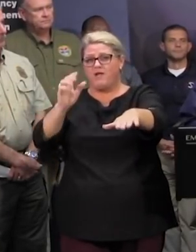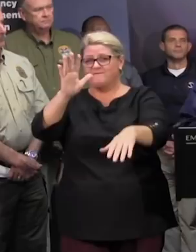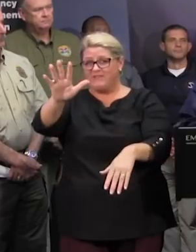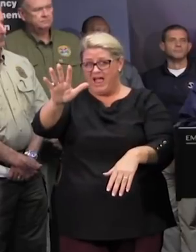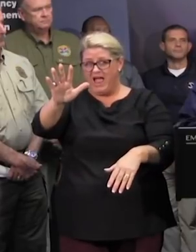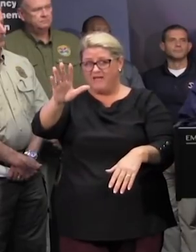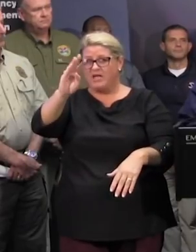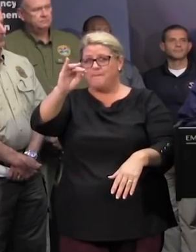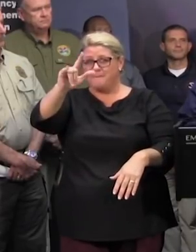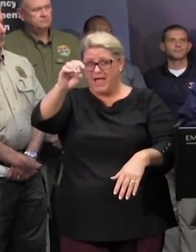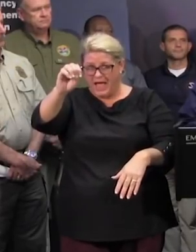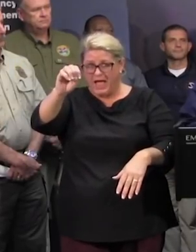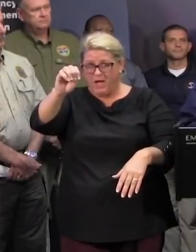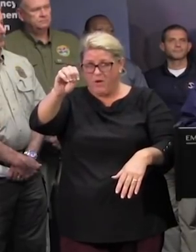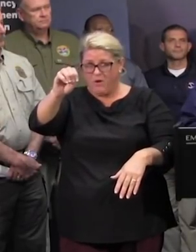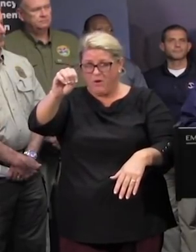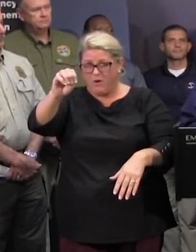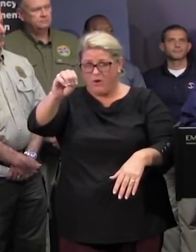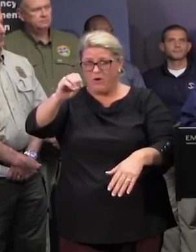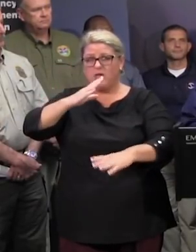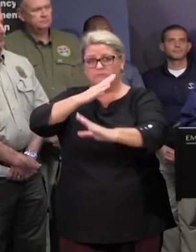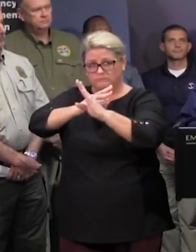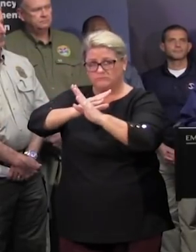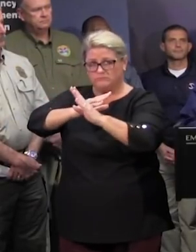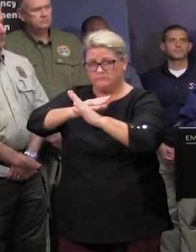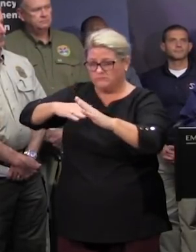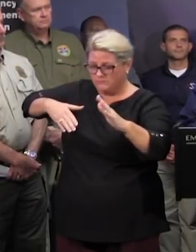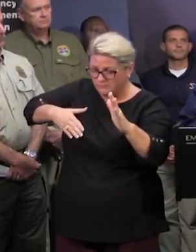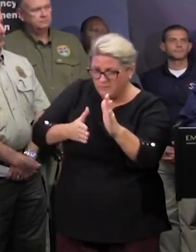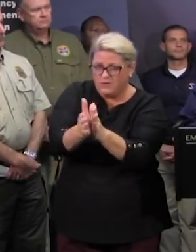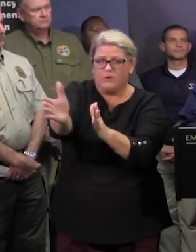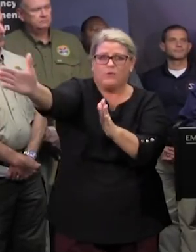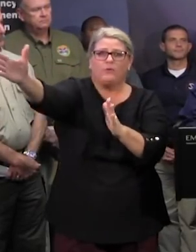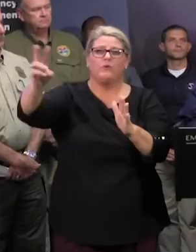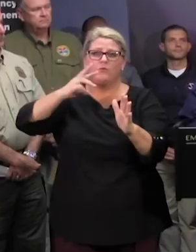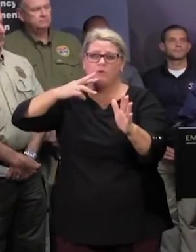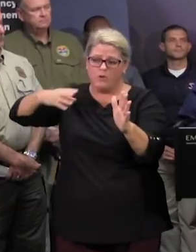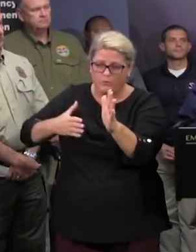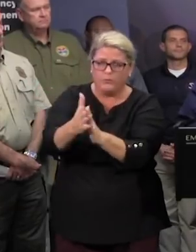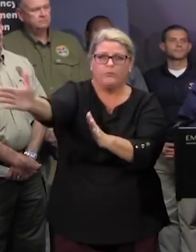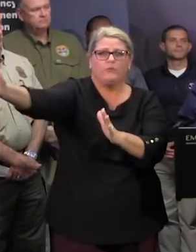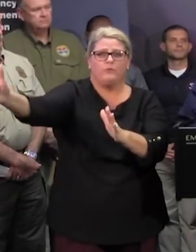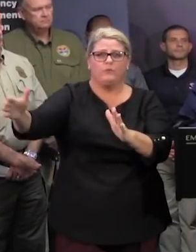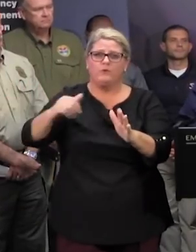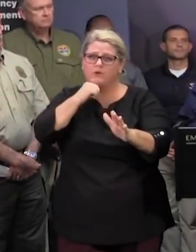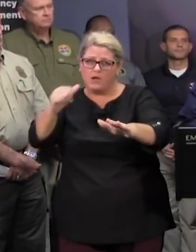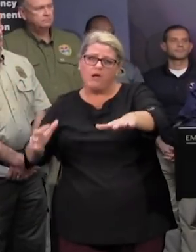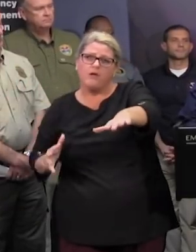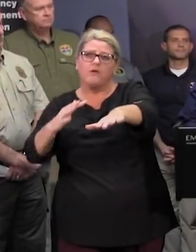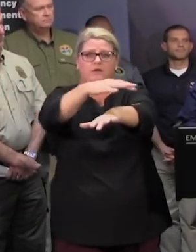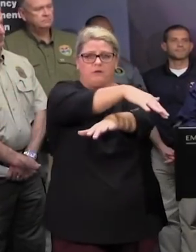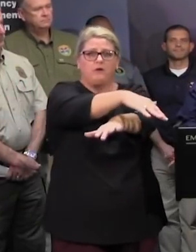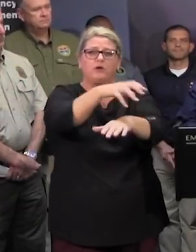miles in length flood control structure again to keep the flood waters off of the roadway and maintain that